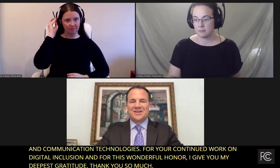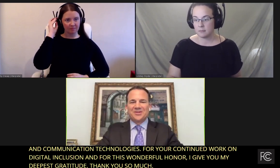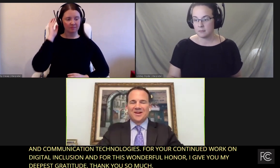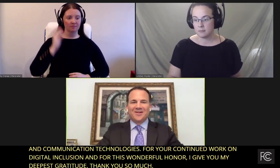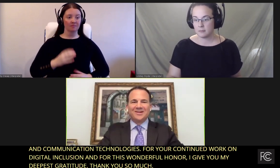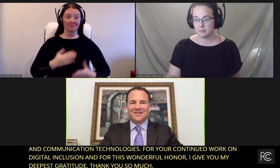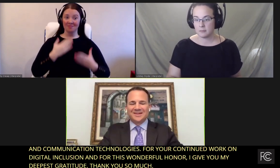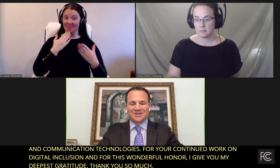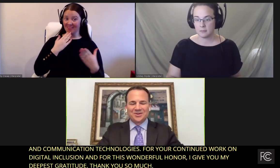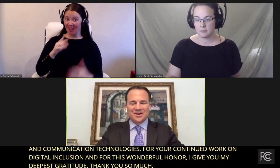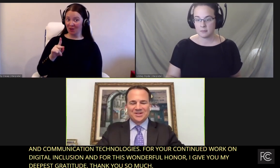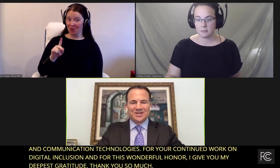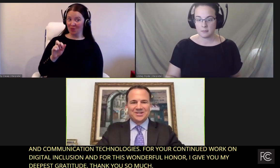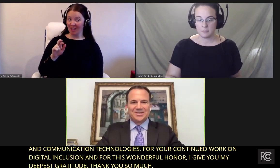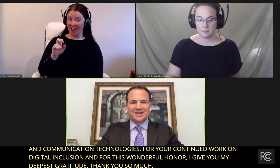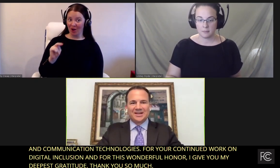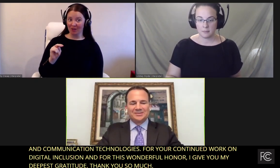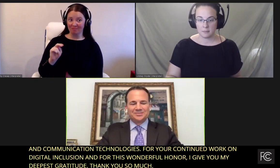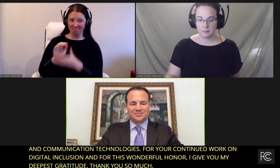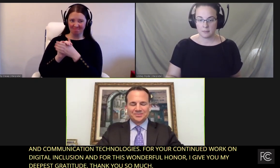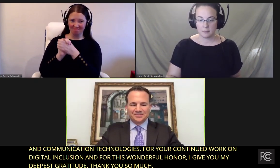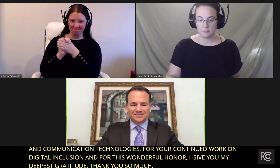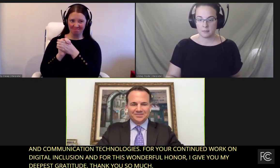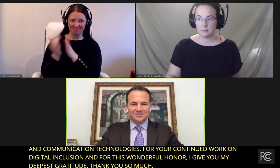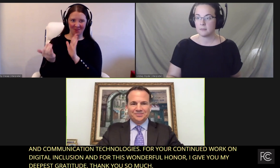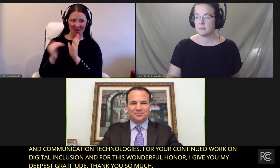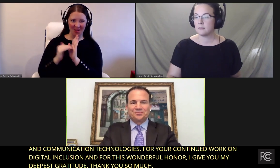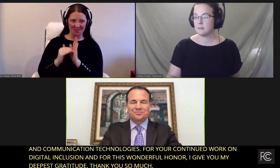Thank you, Karen, and congratulations again.